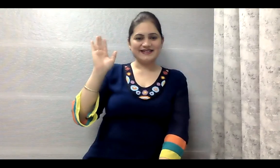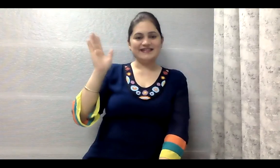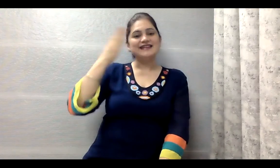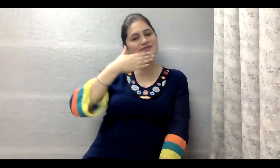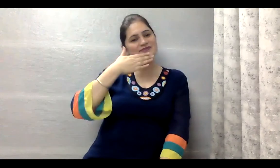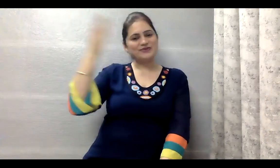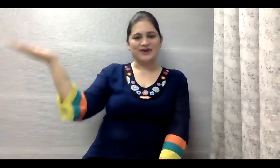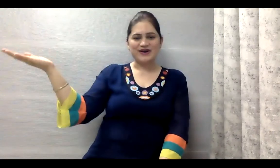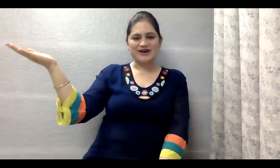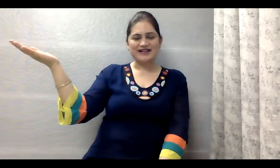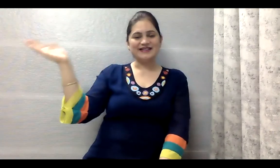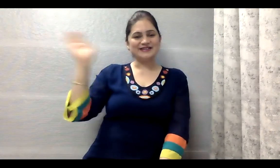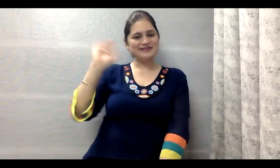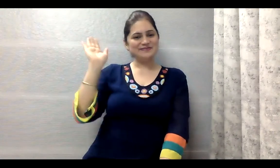love you all goodbye